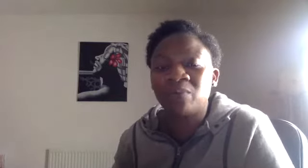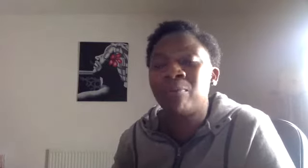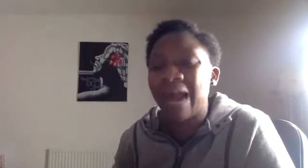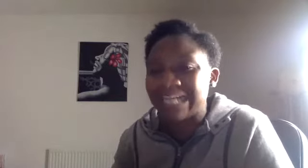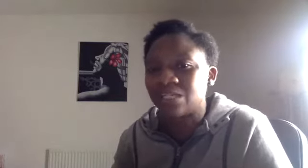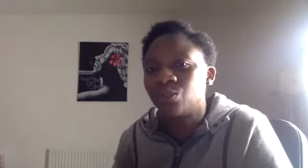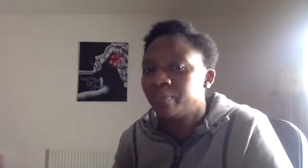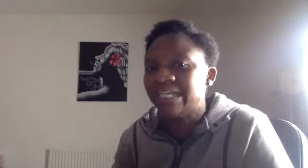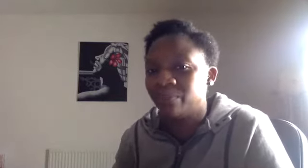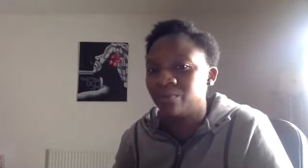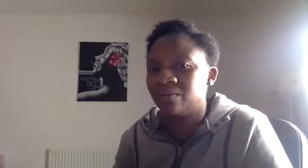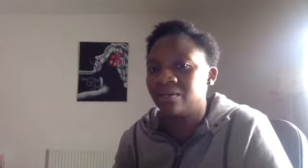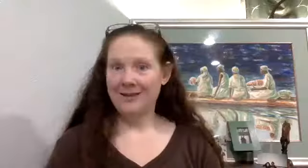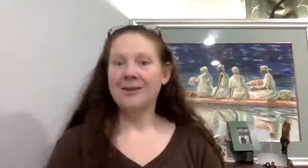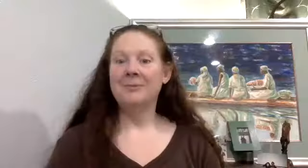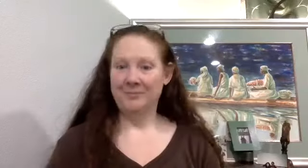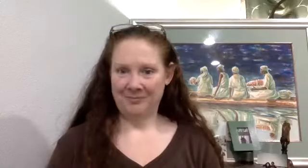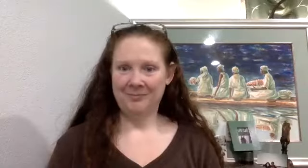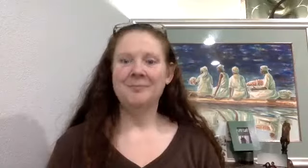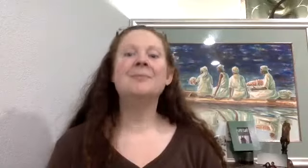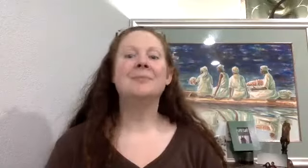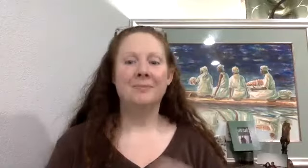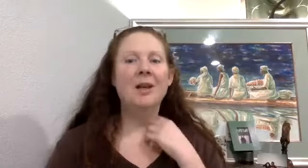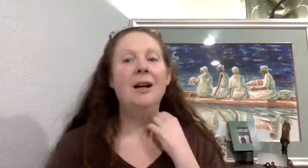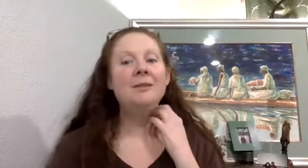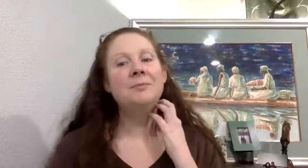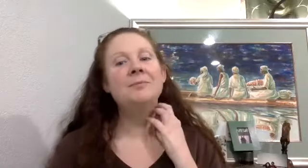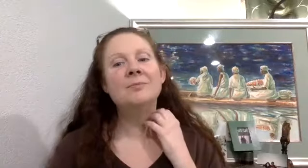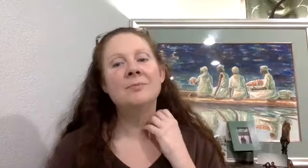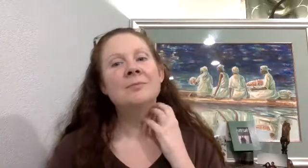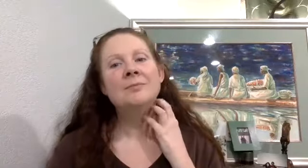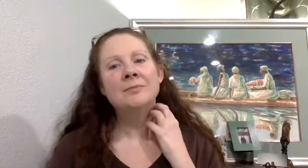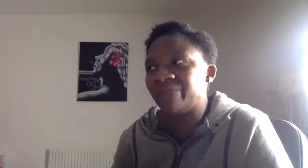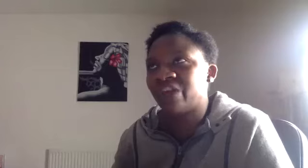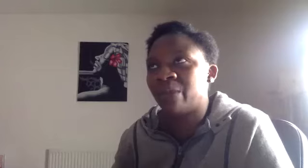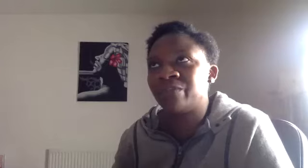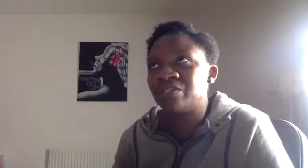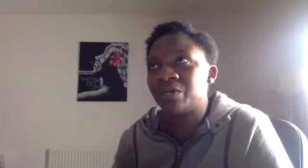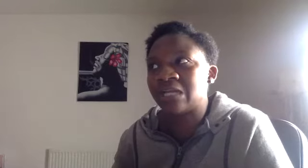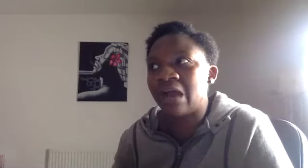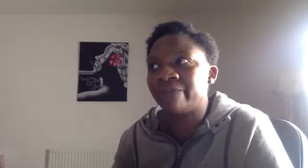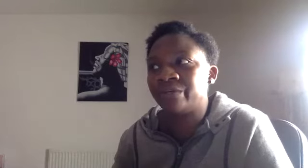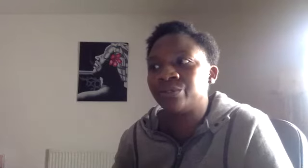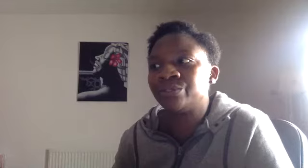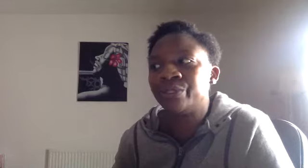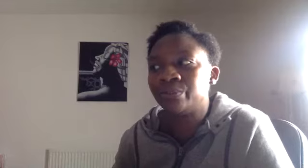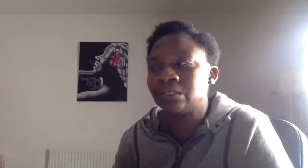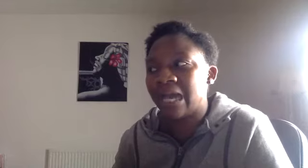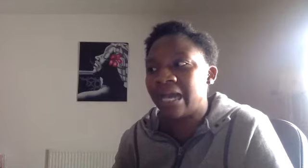practical people. Yes. You know, and. We have some physios in our field who will say,